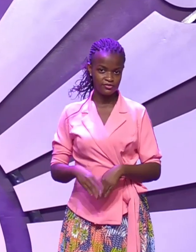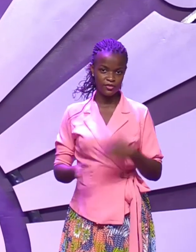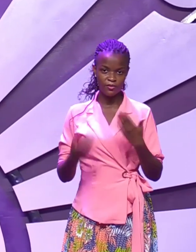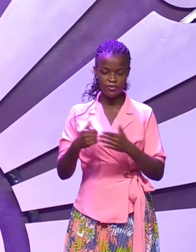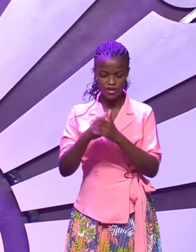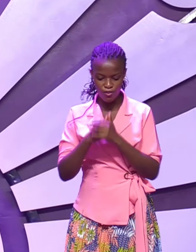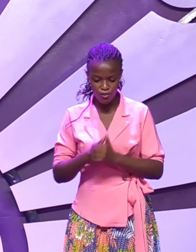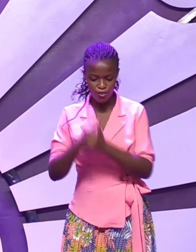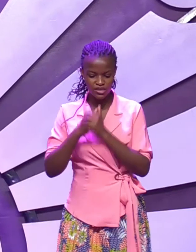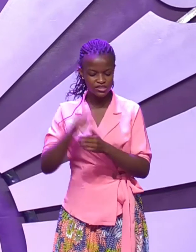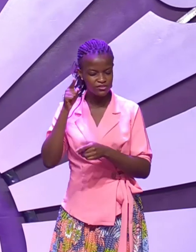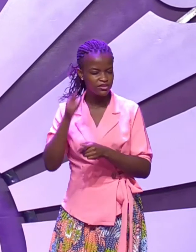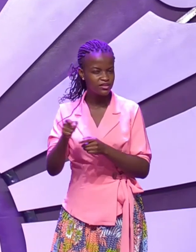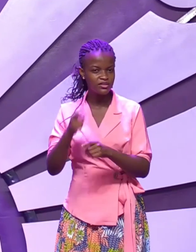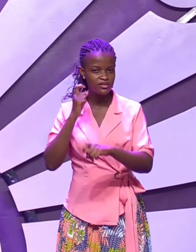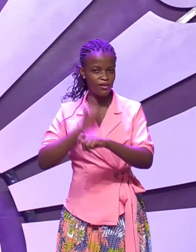his bones